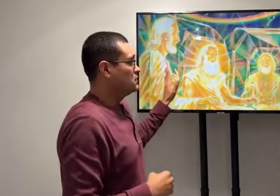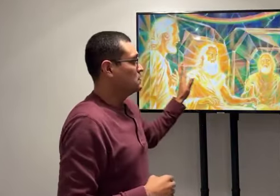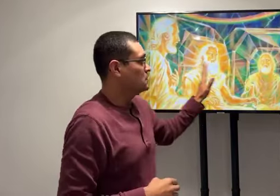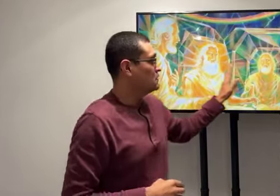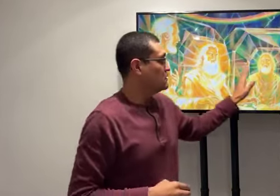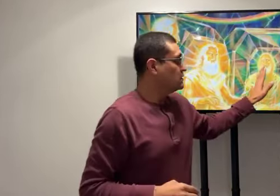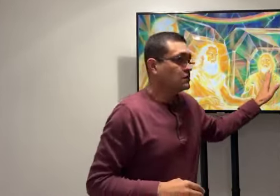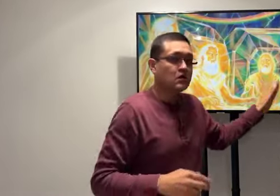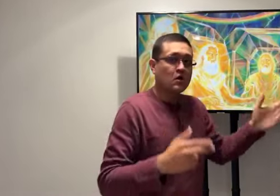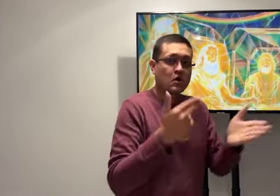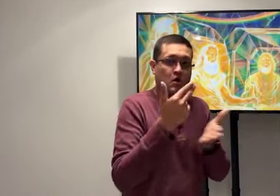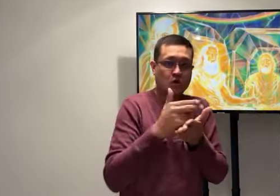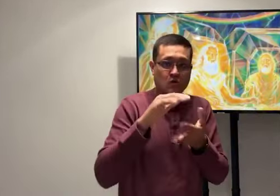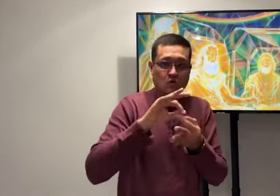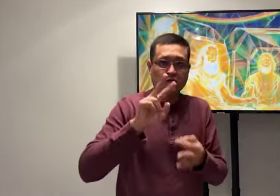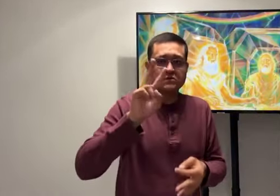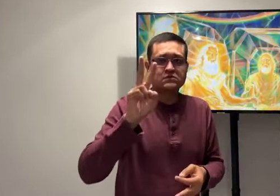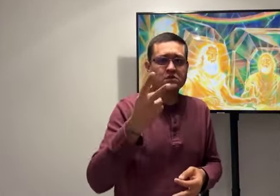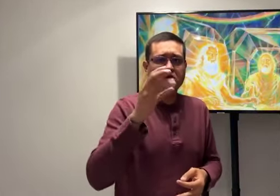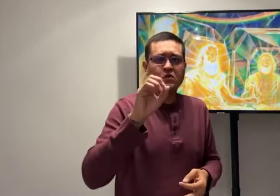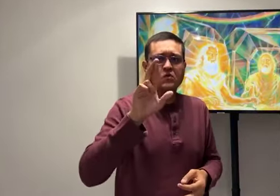We refer to the Father and the Son and the Holy.